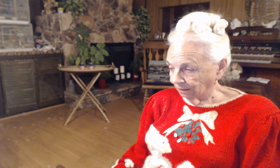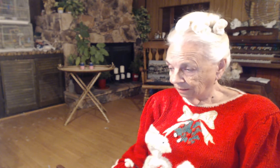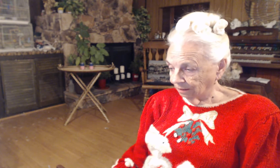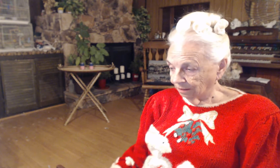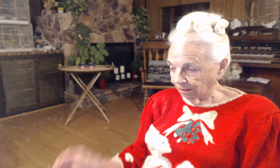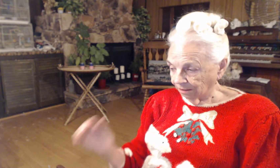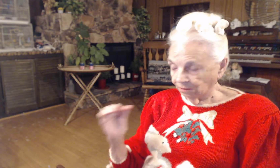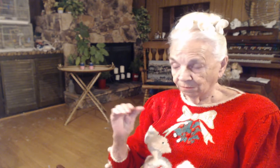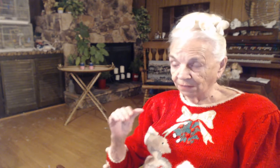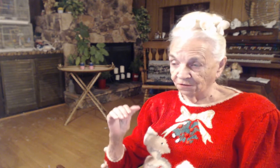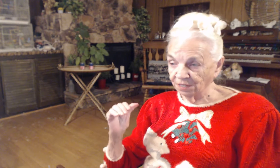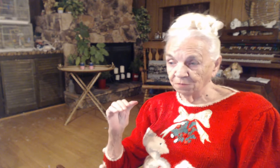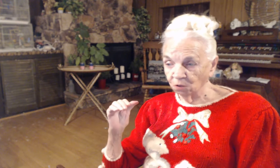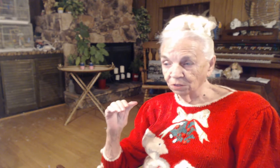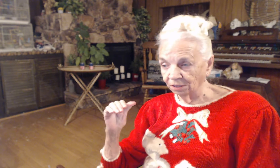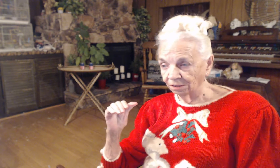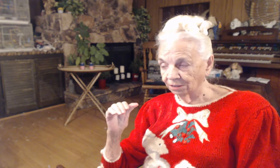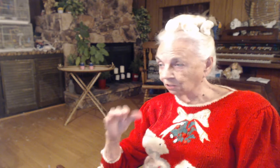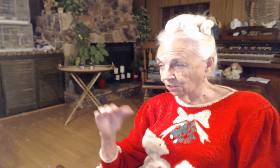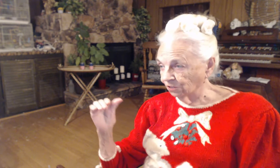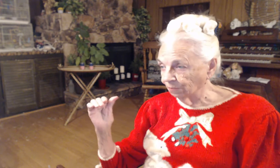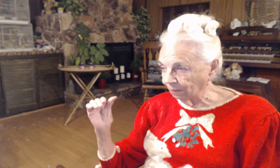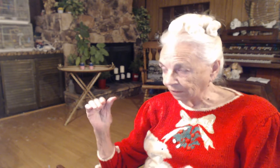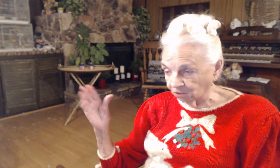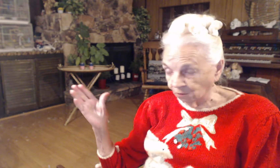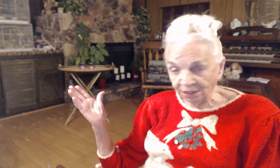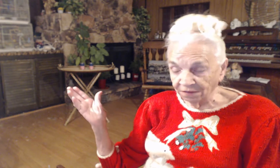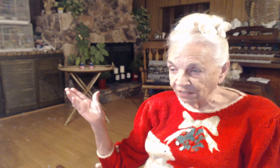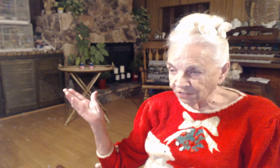But by the same token, there are some people that don't think they exist.